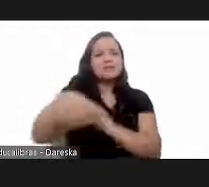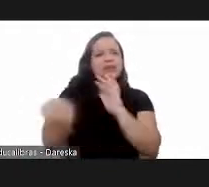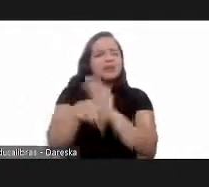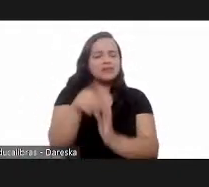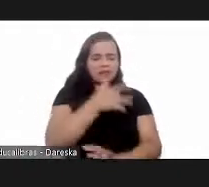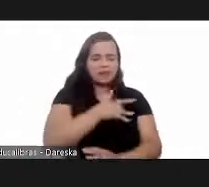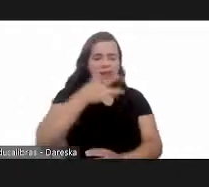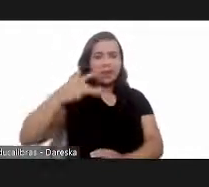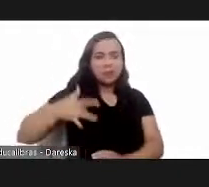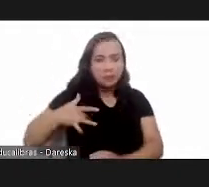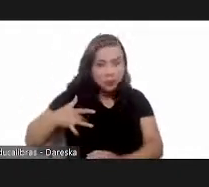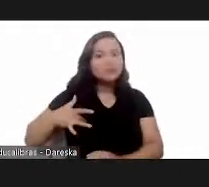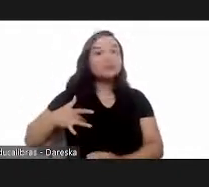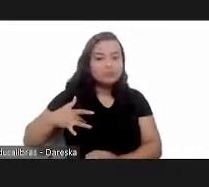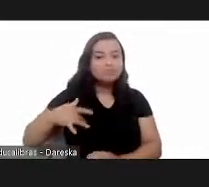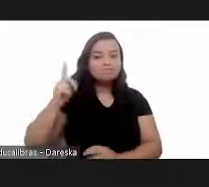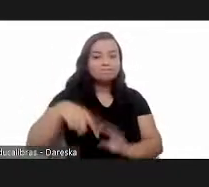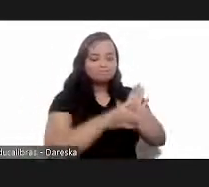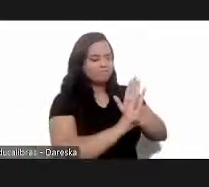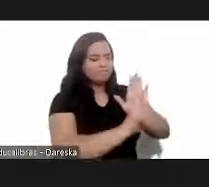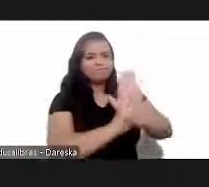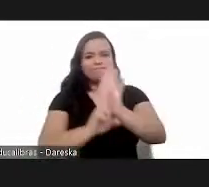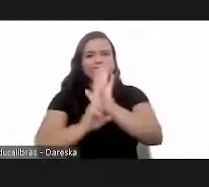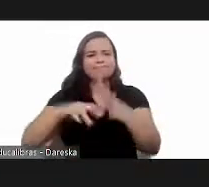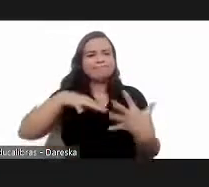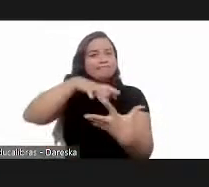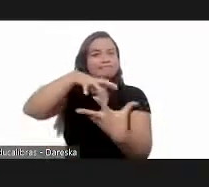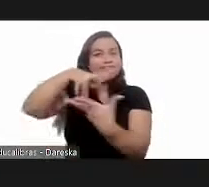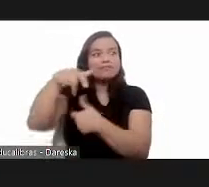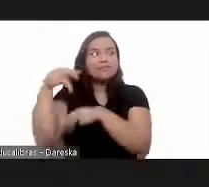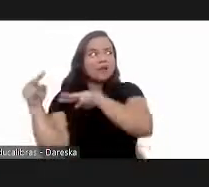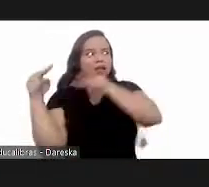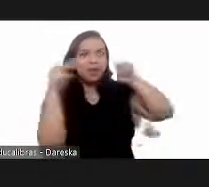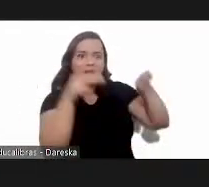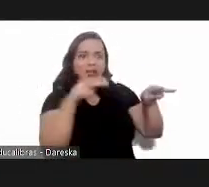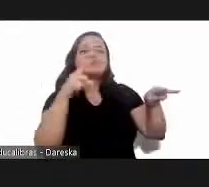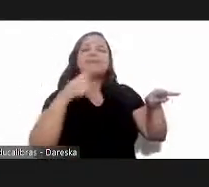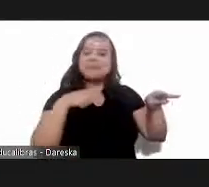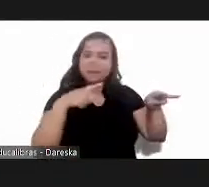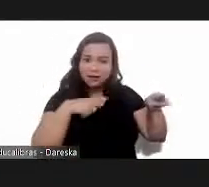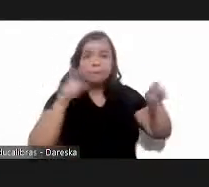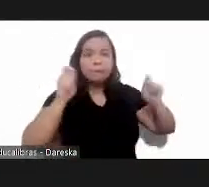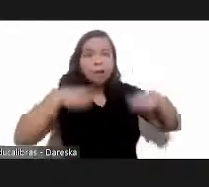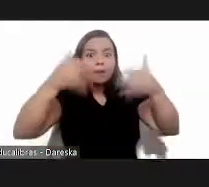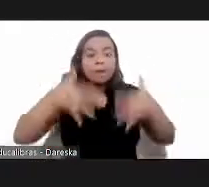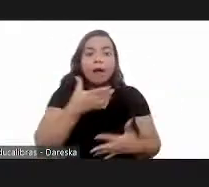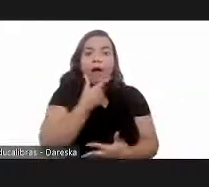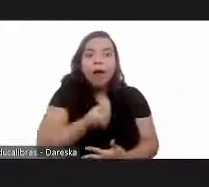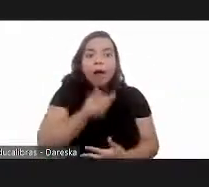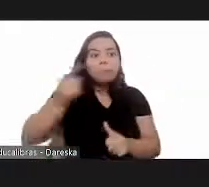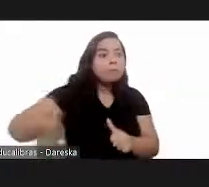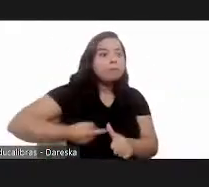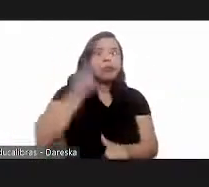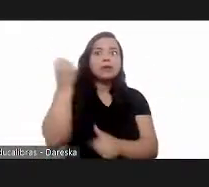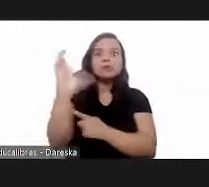sciences. He's a reference, a global reference. We can say that he would be the first